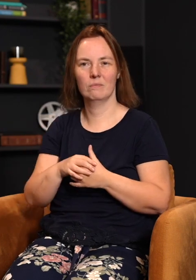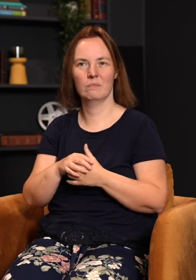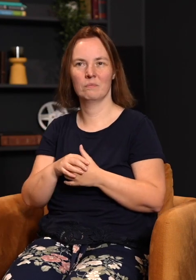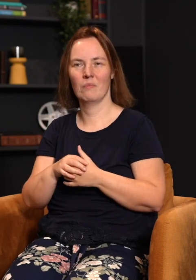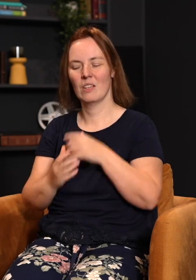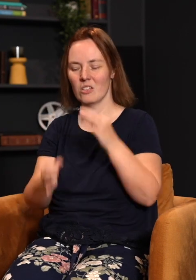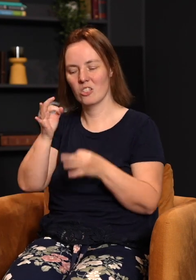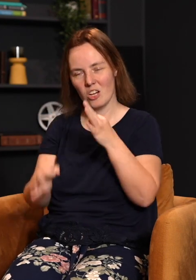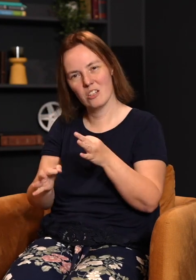judge our sin.